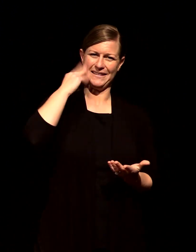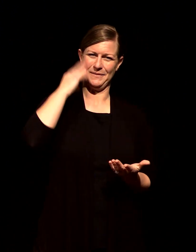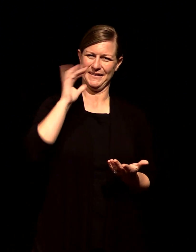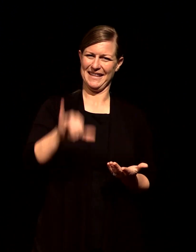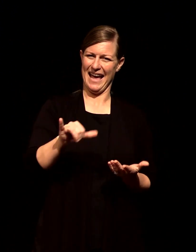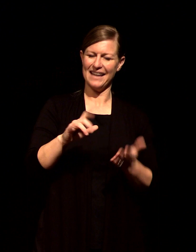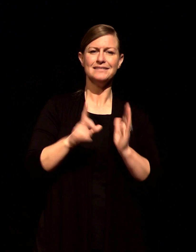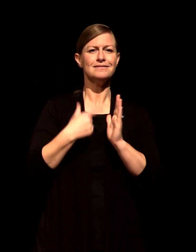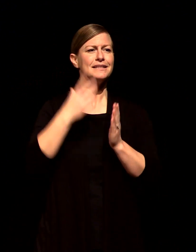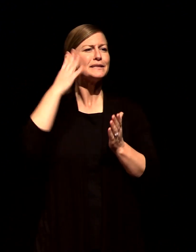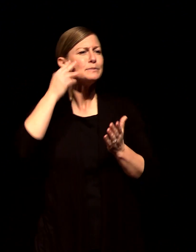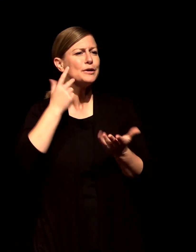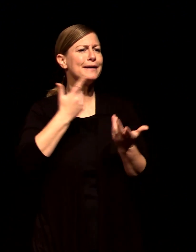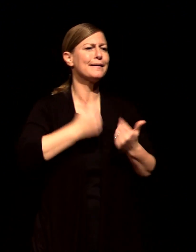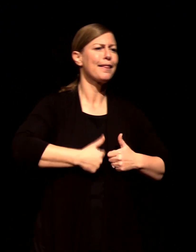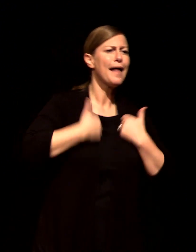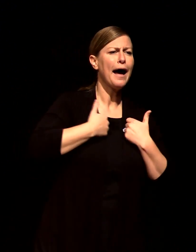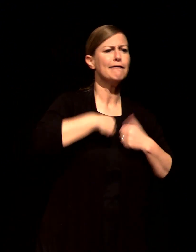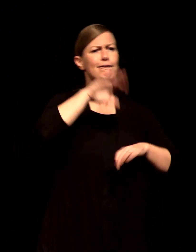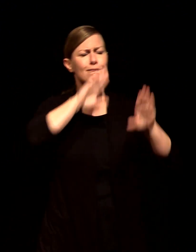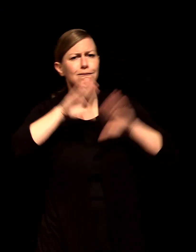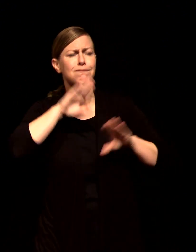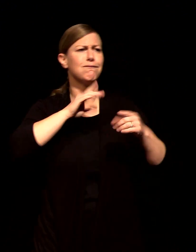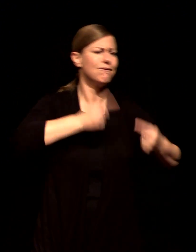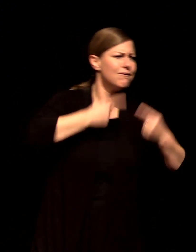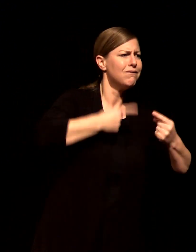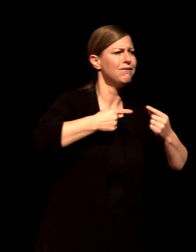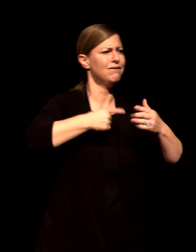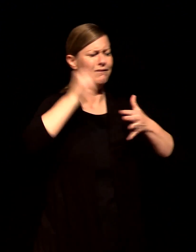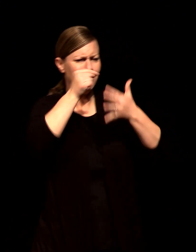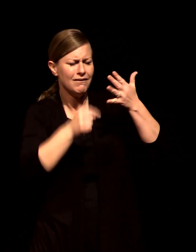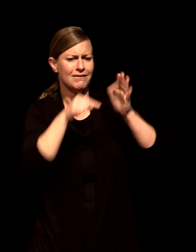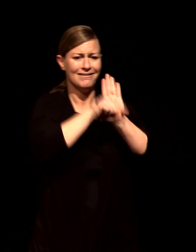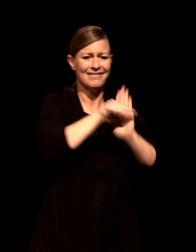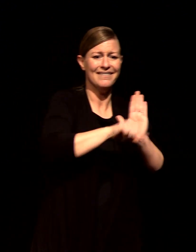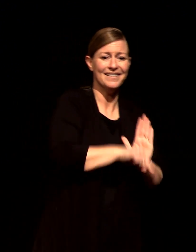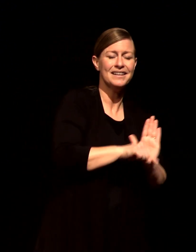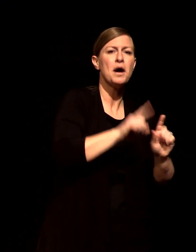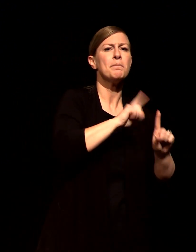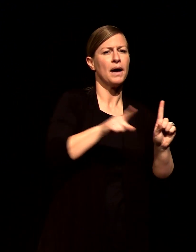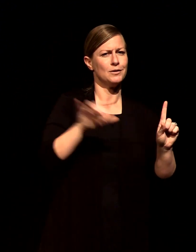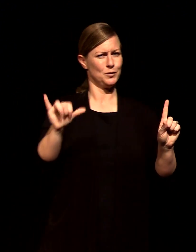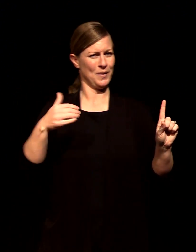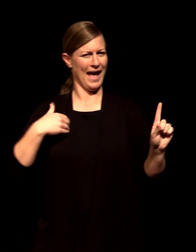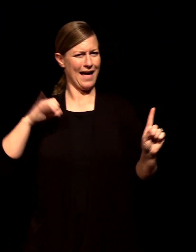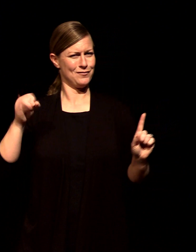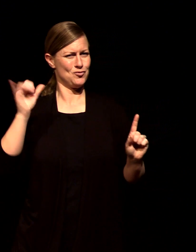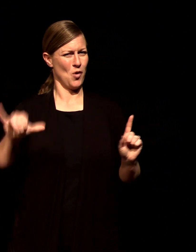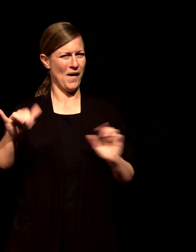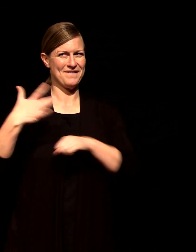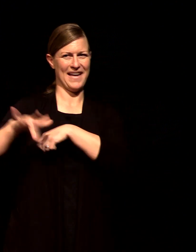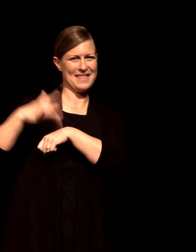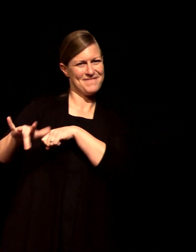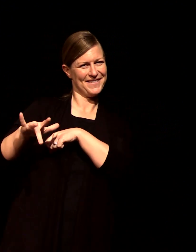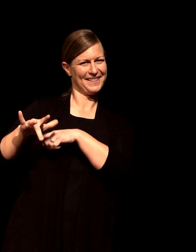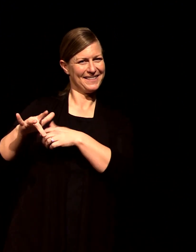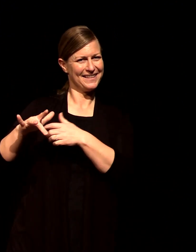frustrations that happen and we have the joy that's available and what do we do in those moments and so this morning I want to talk about